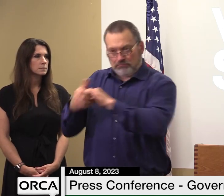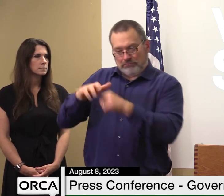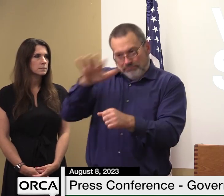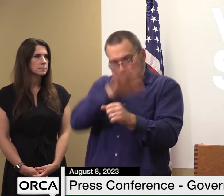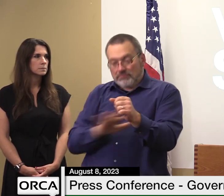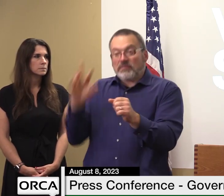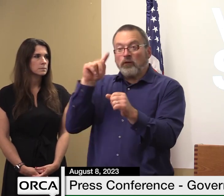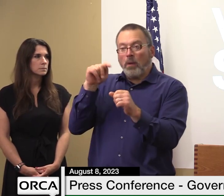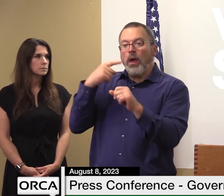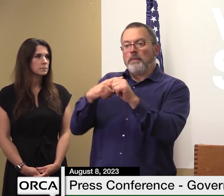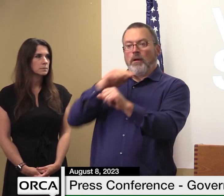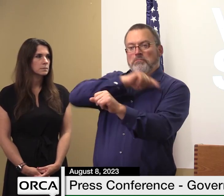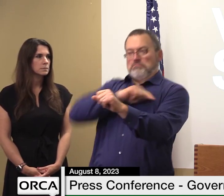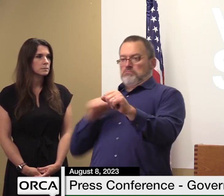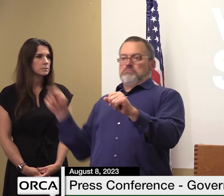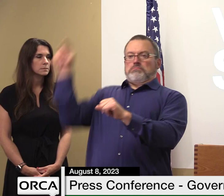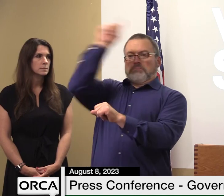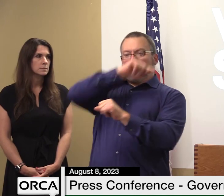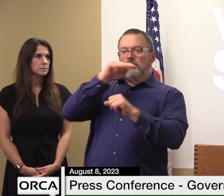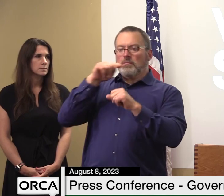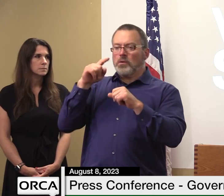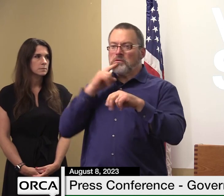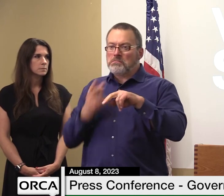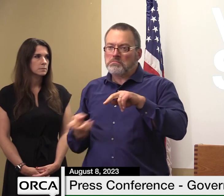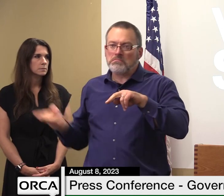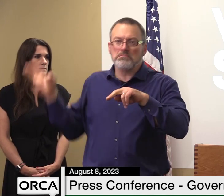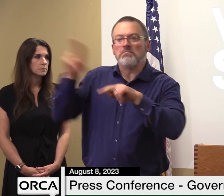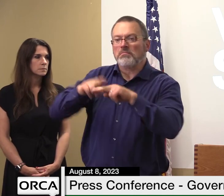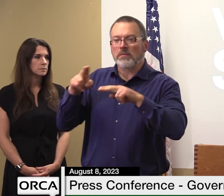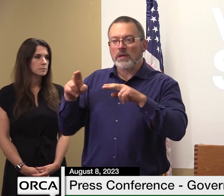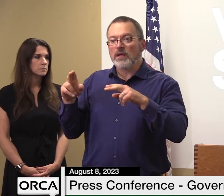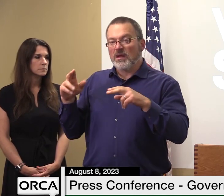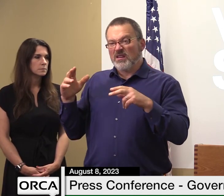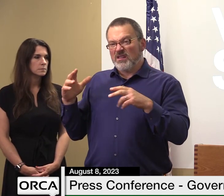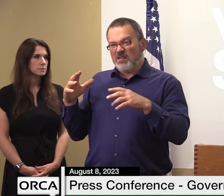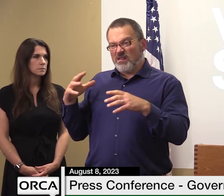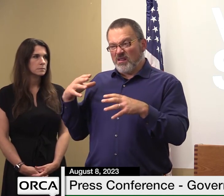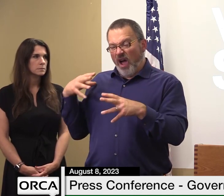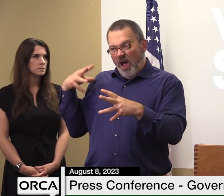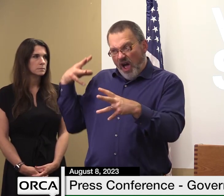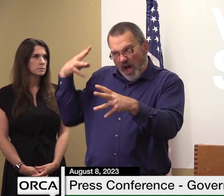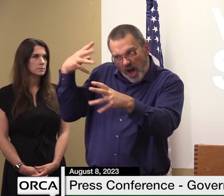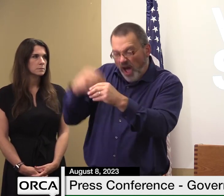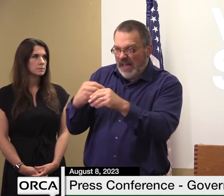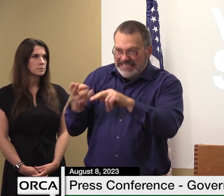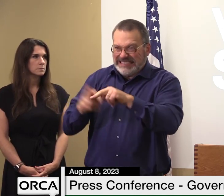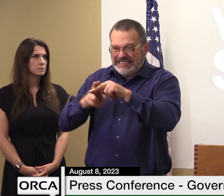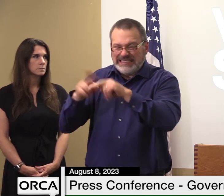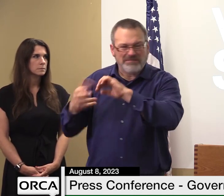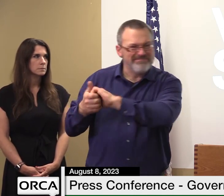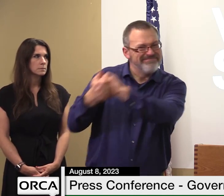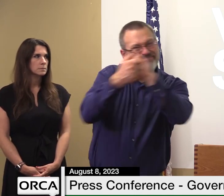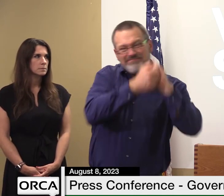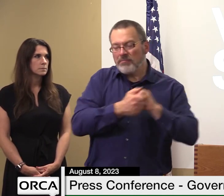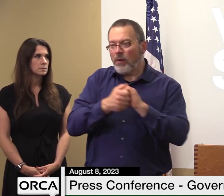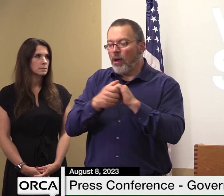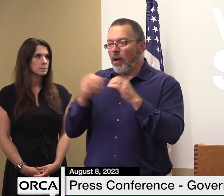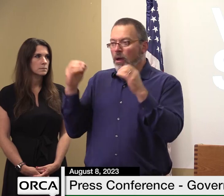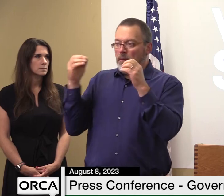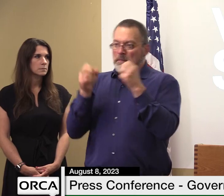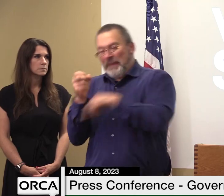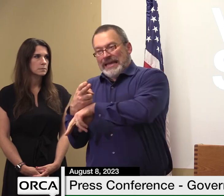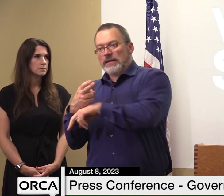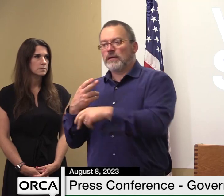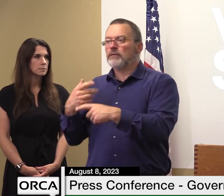this past month than we normally see in many years combined until today's rain ends we will